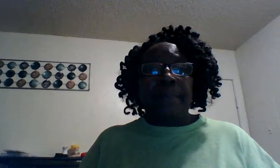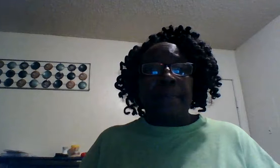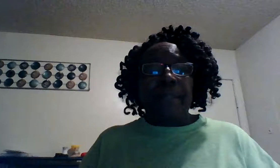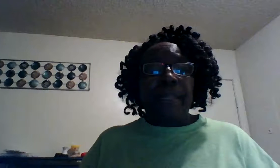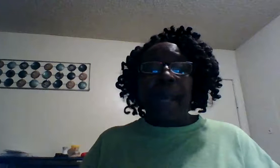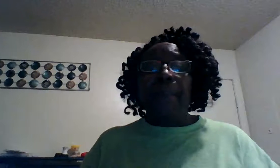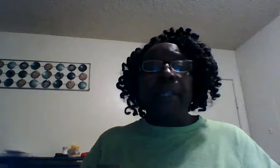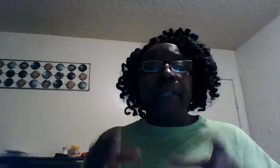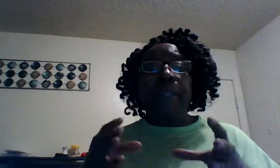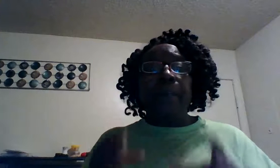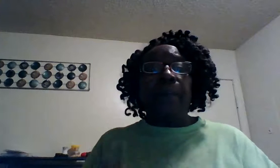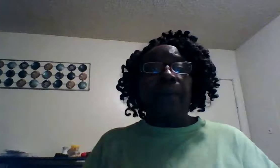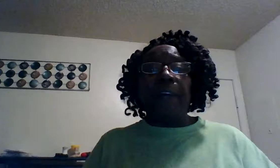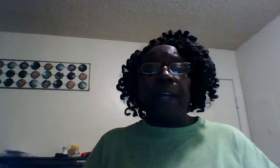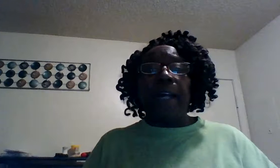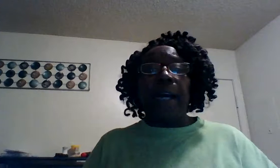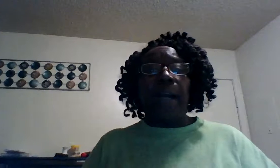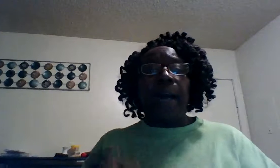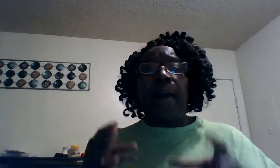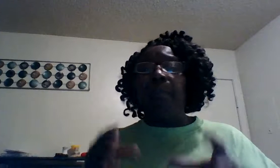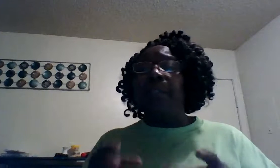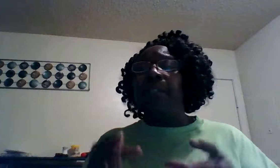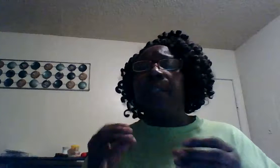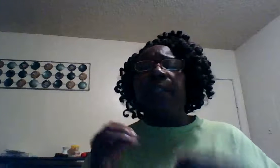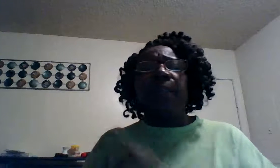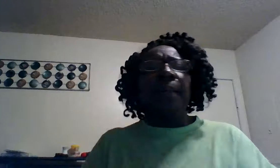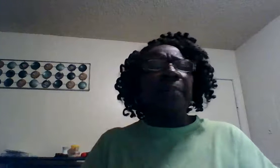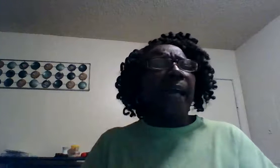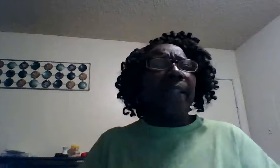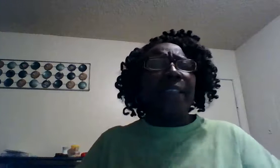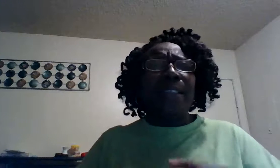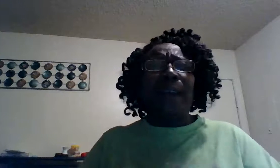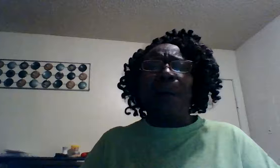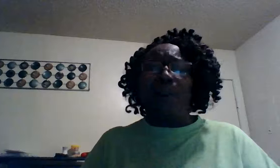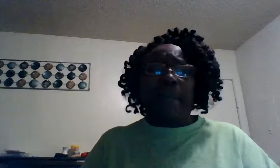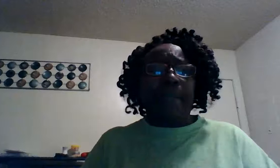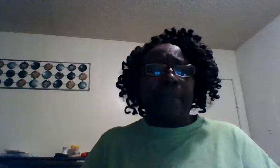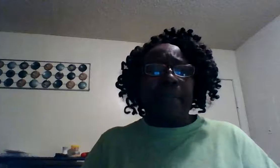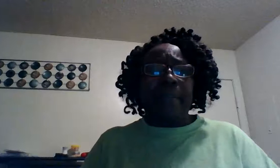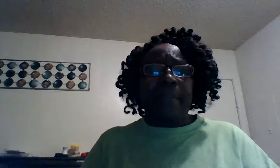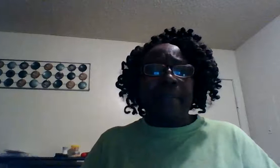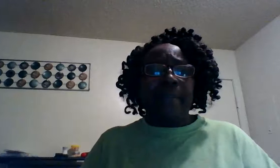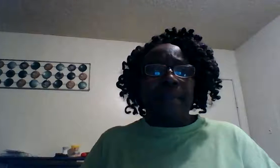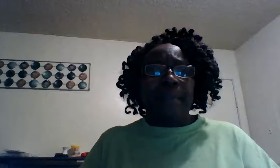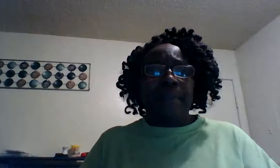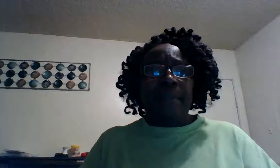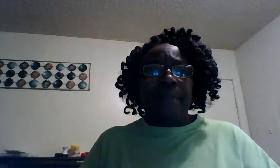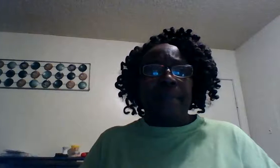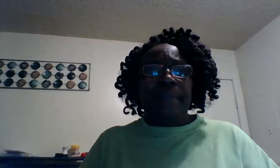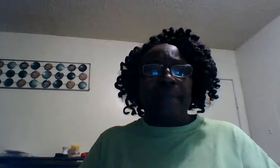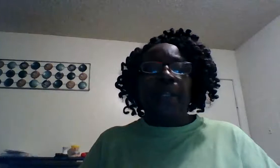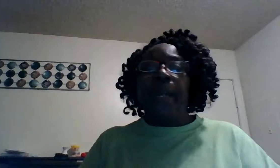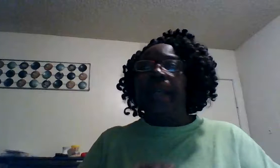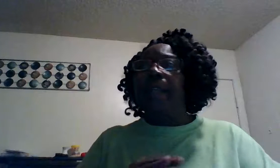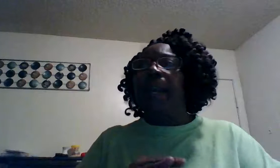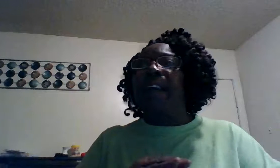and I began to glorify God how much he loved me I saw it when I didn't have